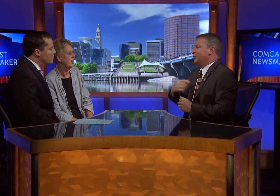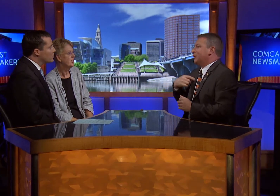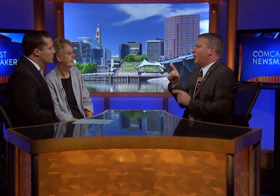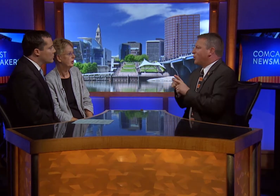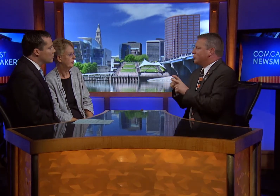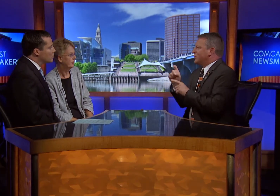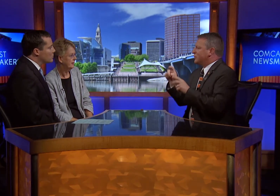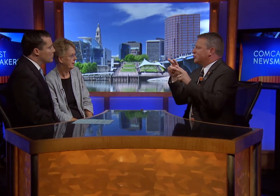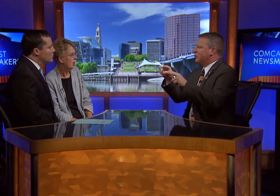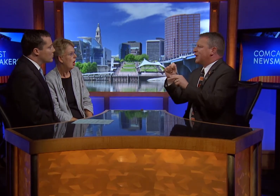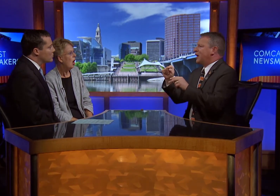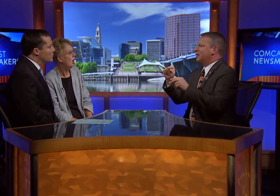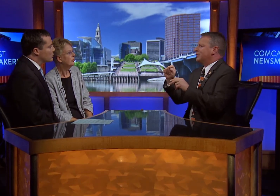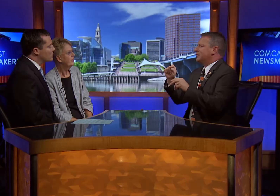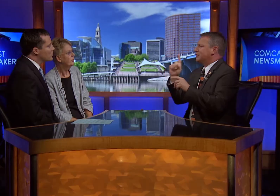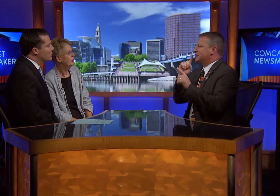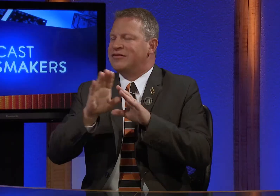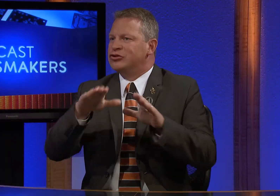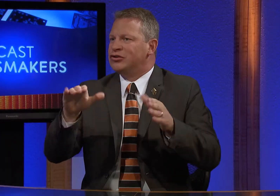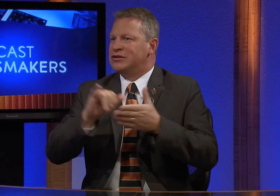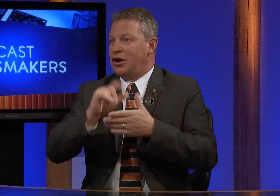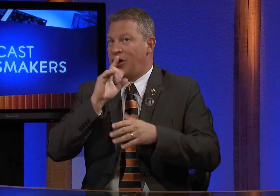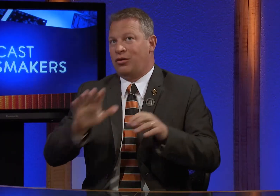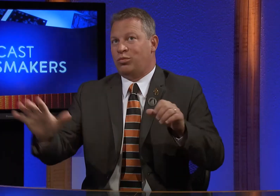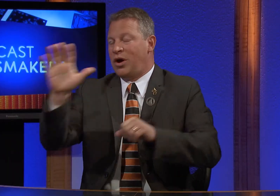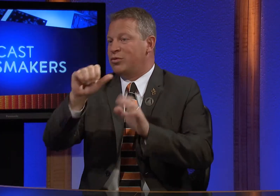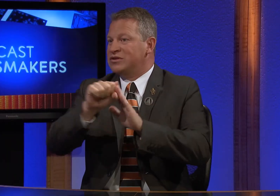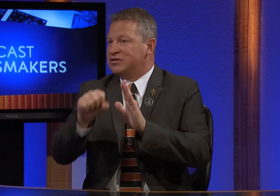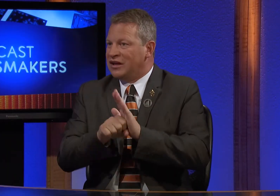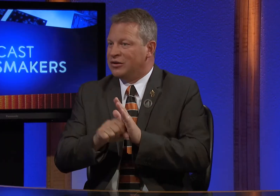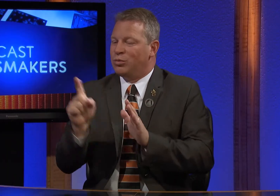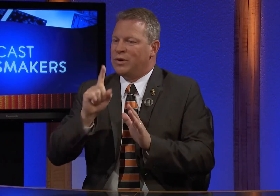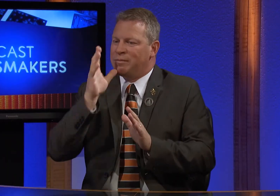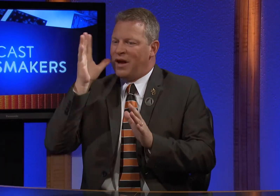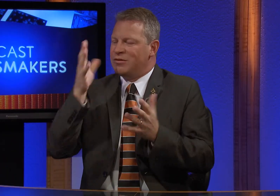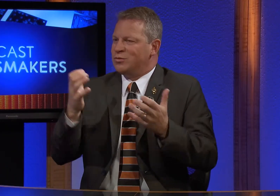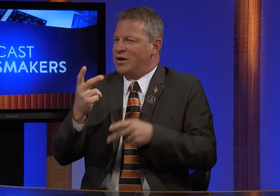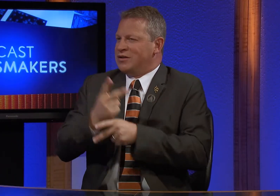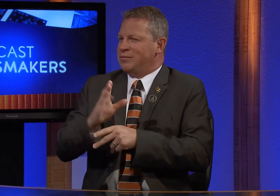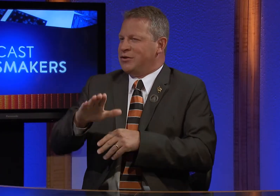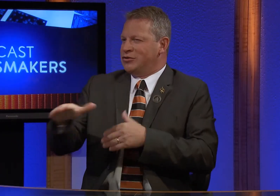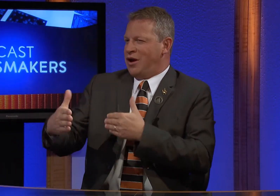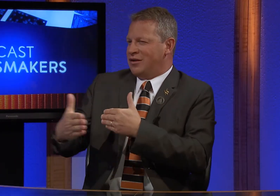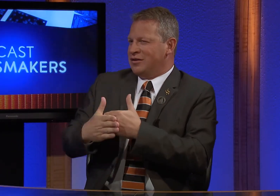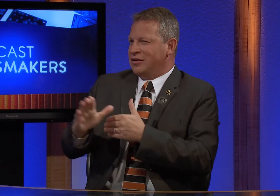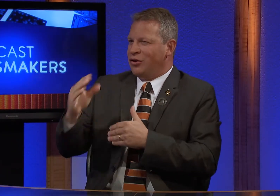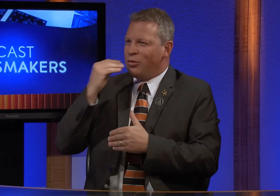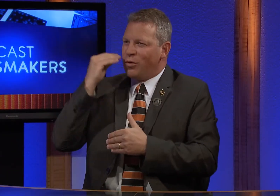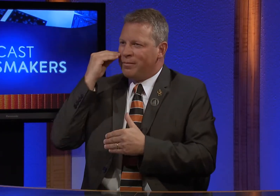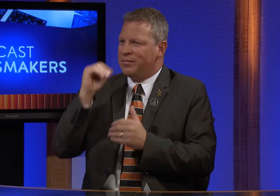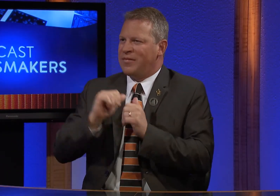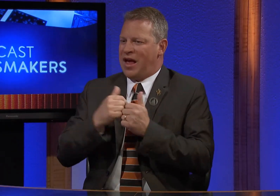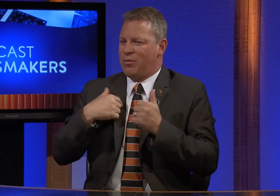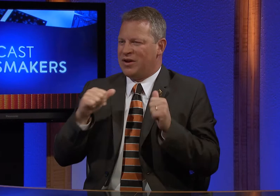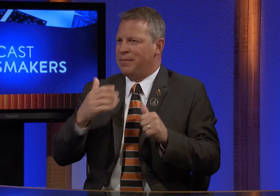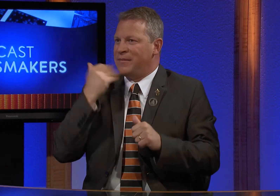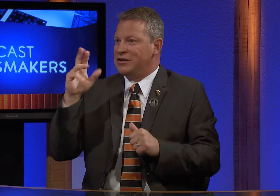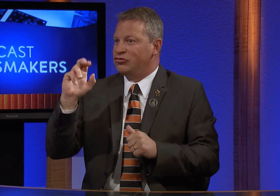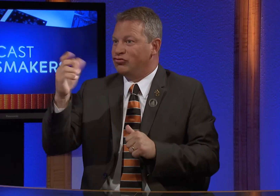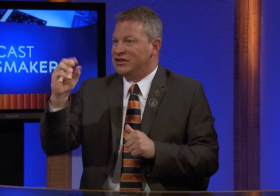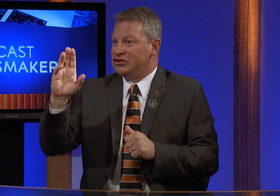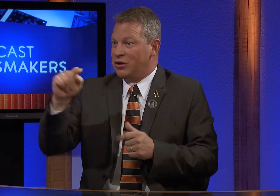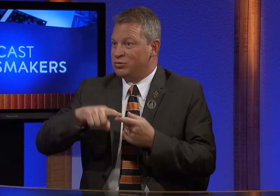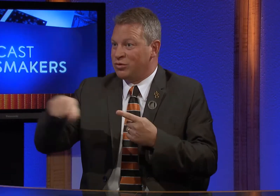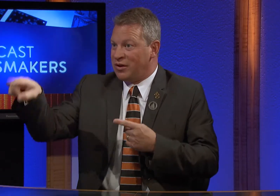communication and literacy. Also, we're looking at the deaf children that are all over the state and where parents, of course, would like to keep them